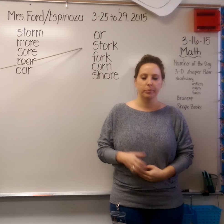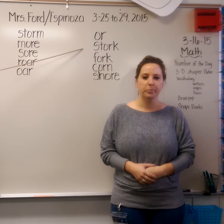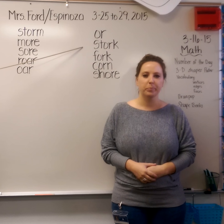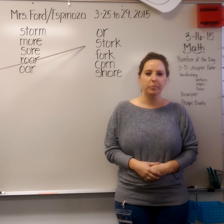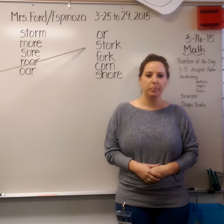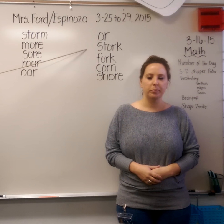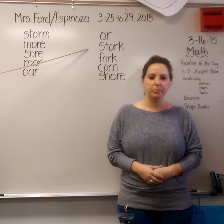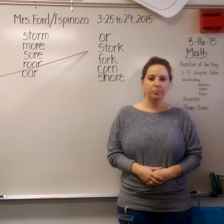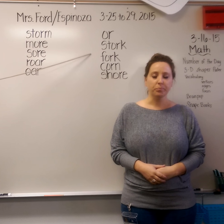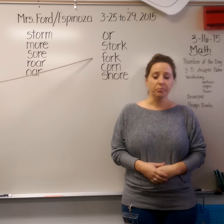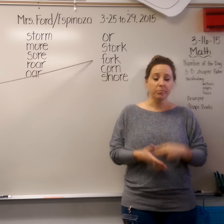Fork.